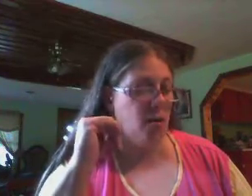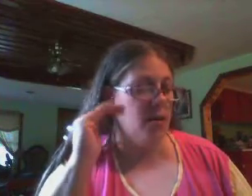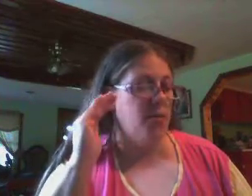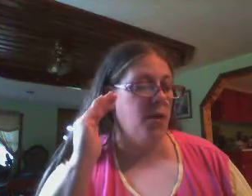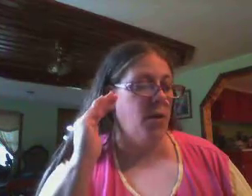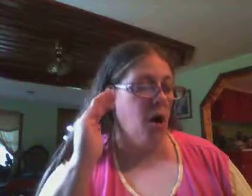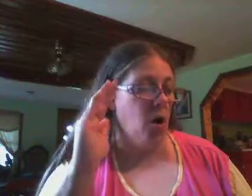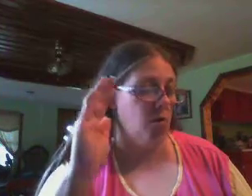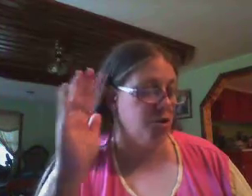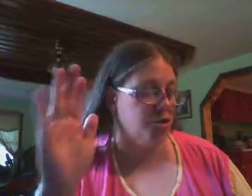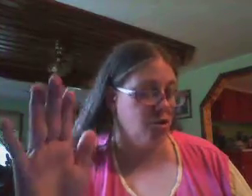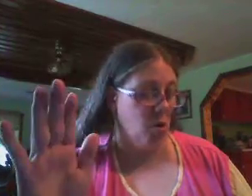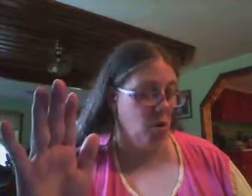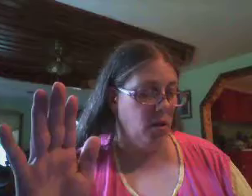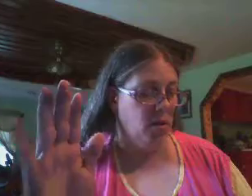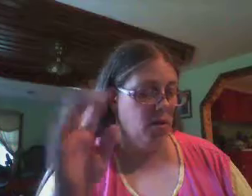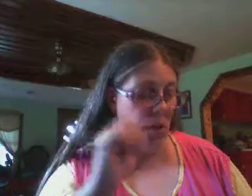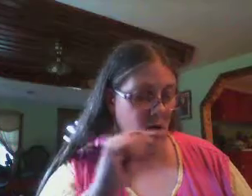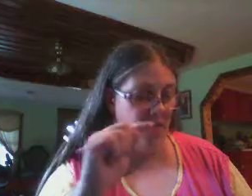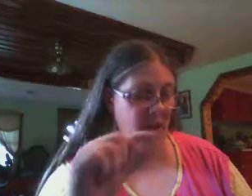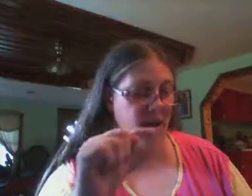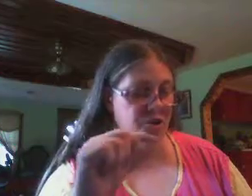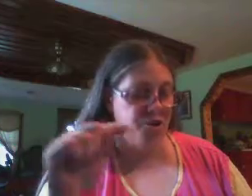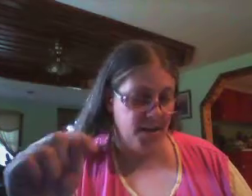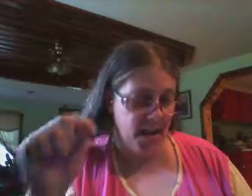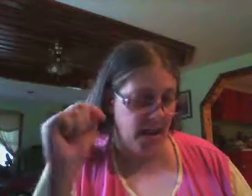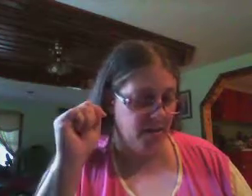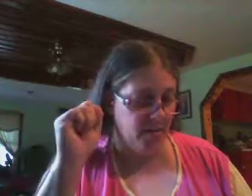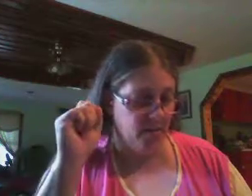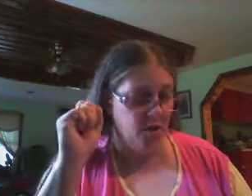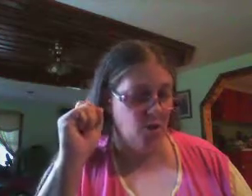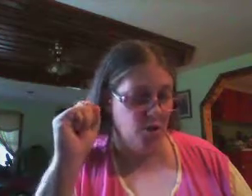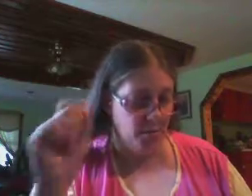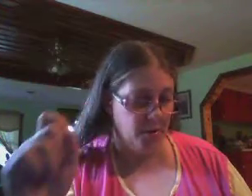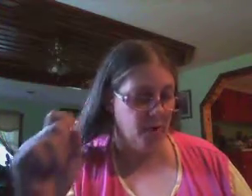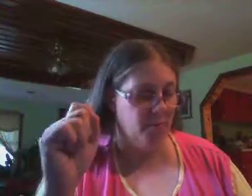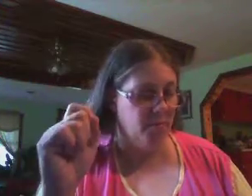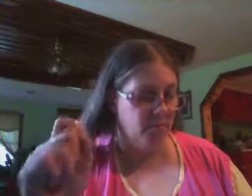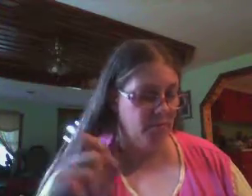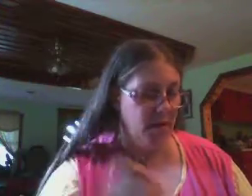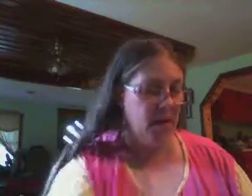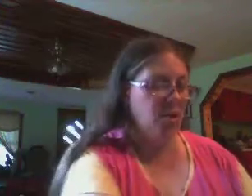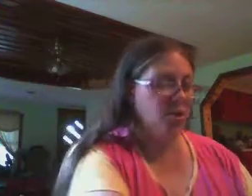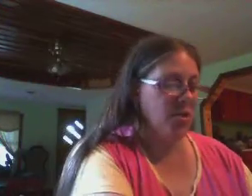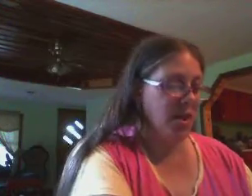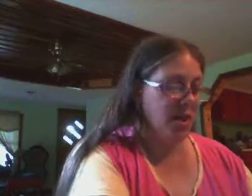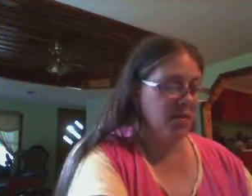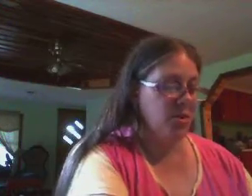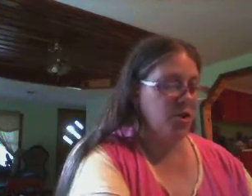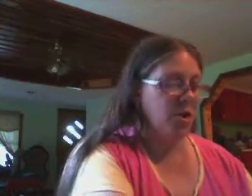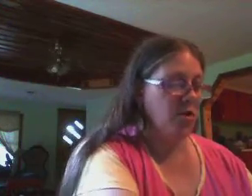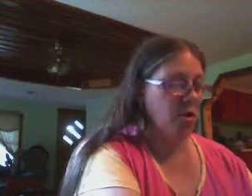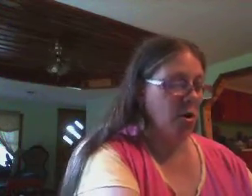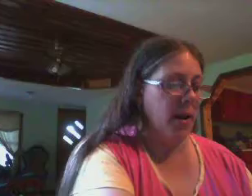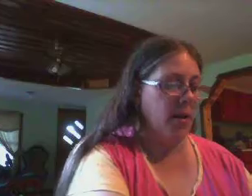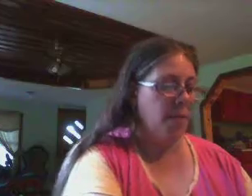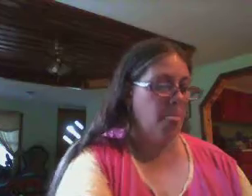Okay, so now the oldest girl of age to date, you know, she's become that age that he had said she could start dating.